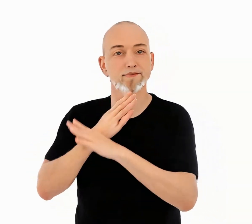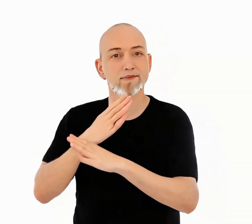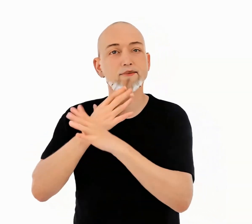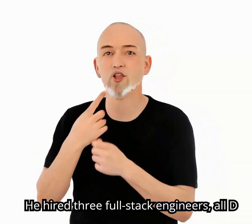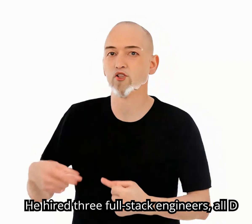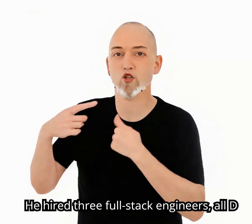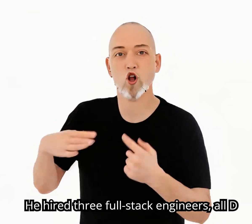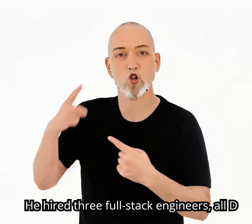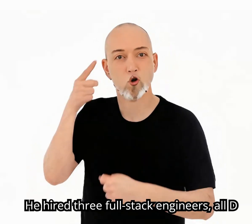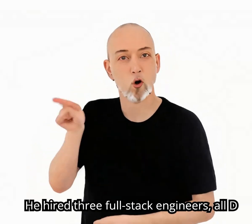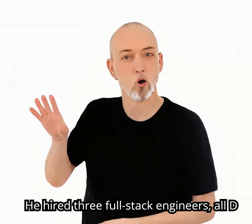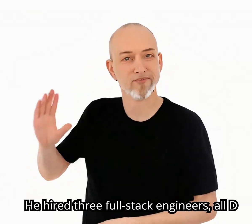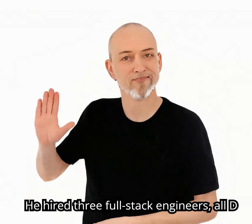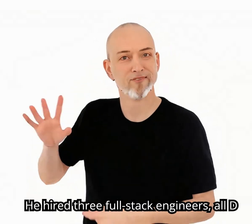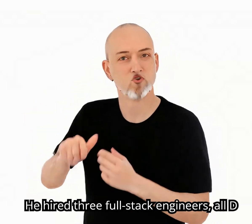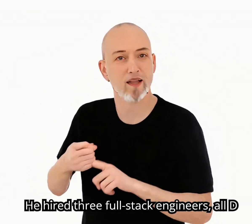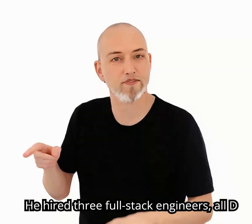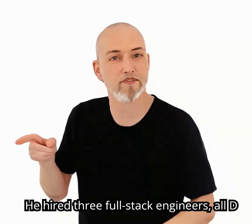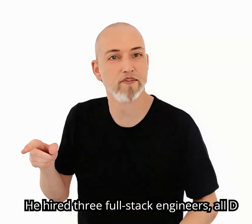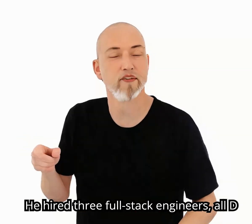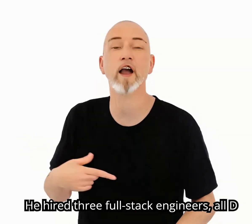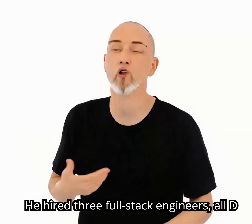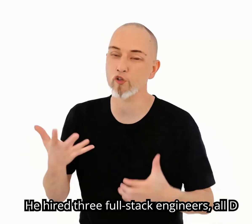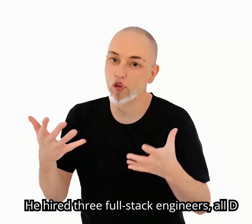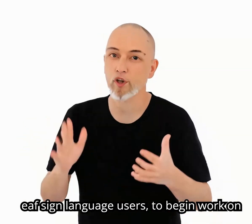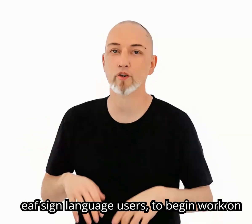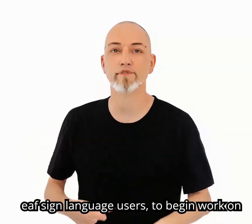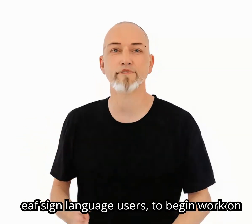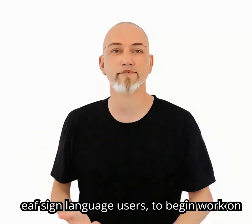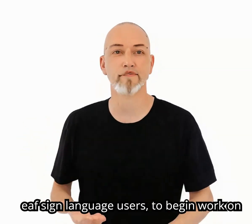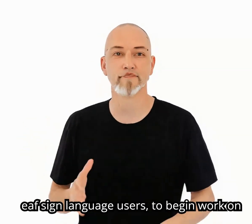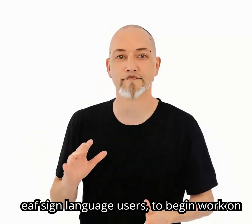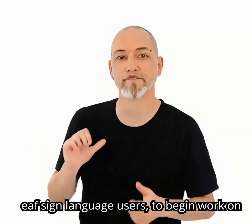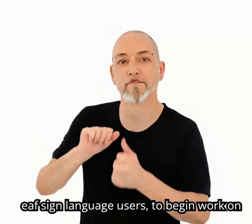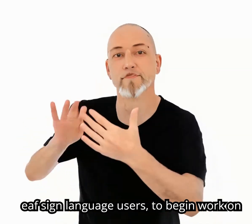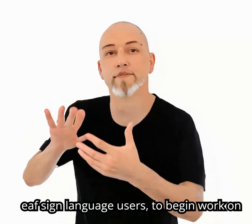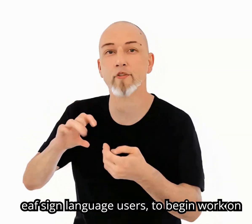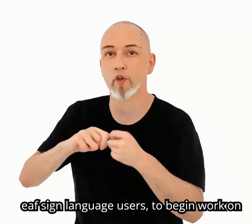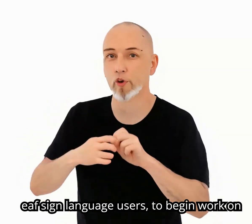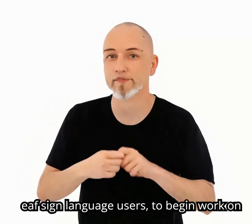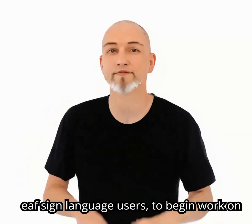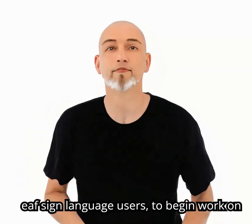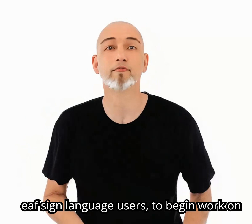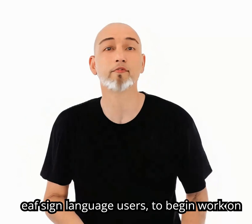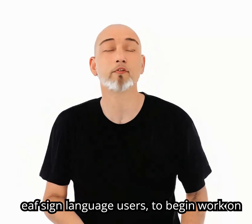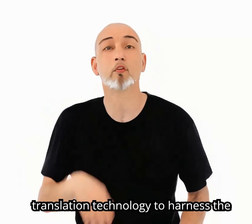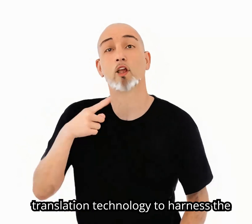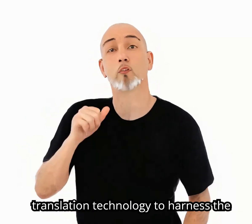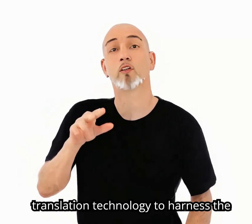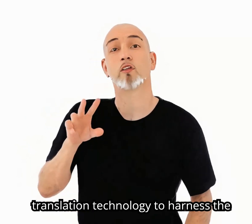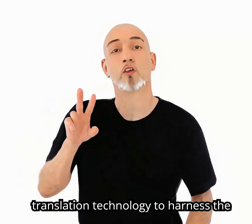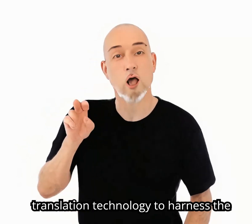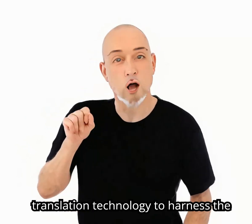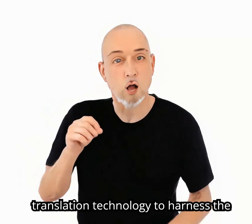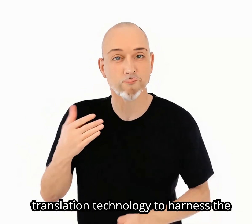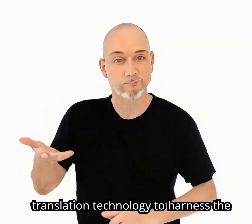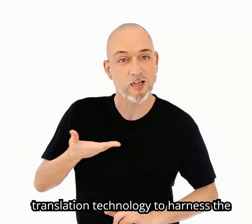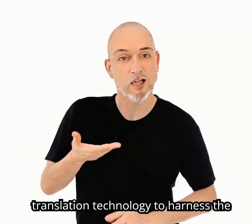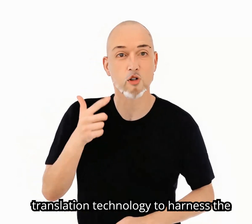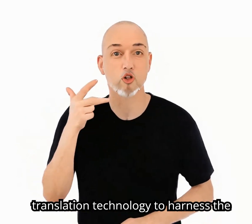He hired three full-stack engineers, all deaf sign language users, to begin work on translation technology to harness the